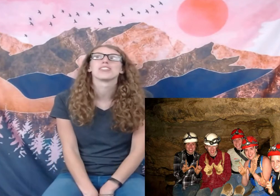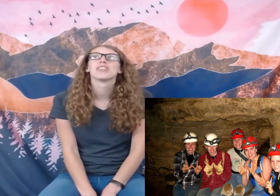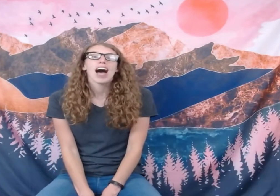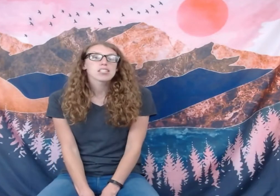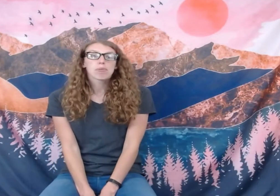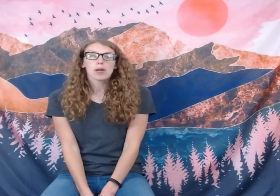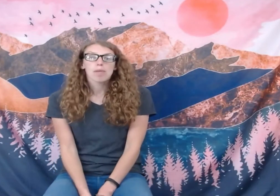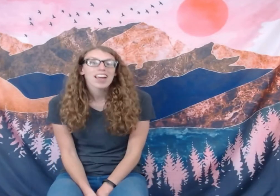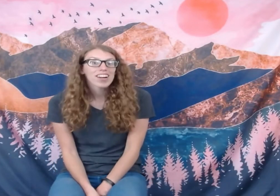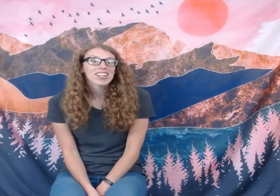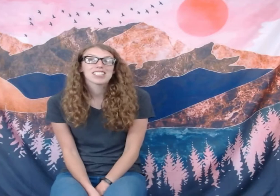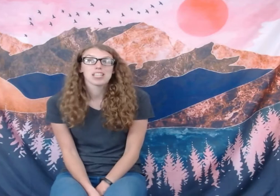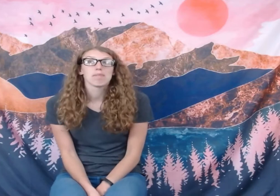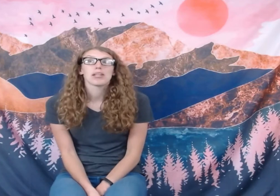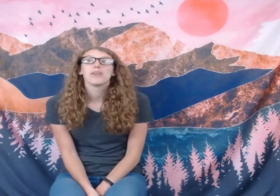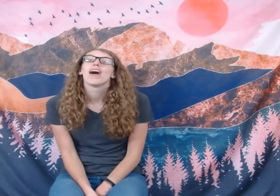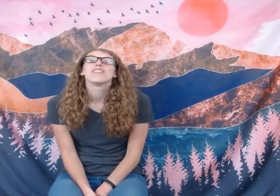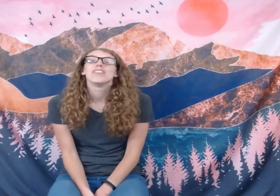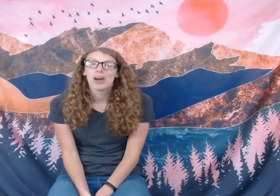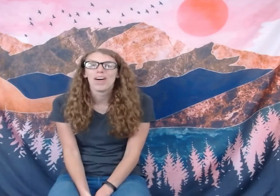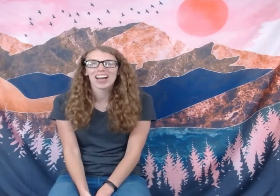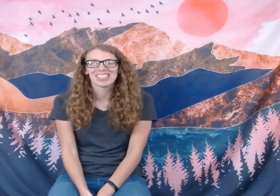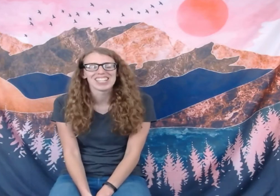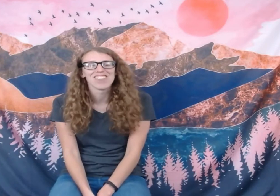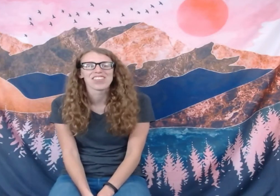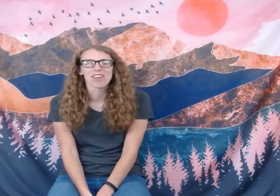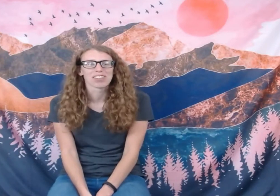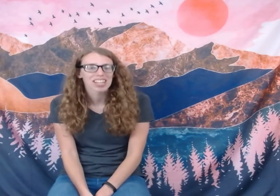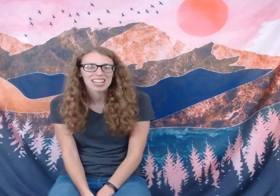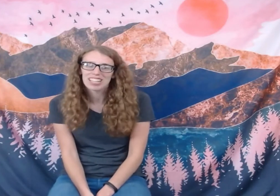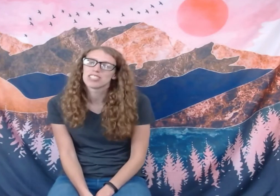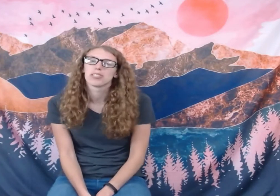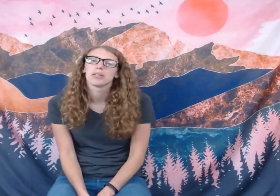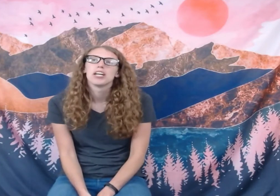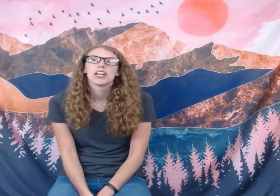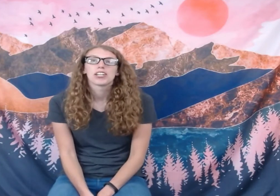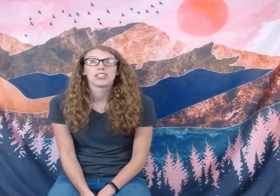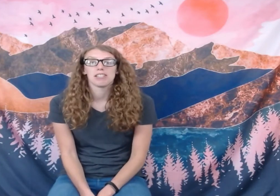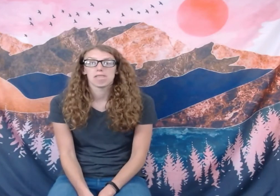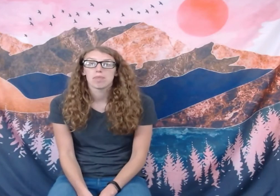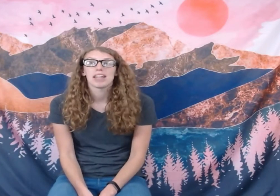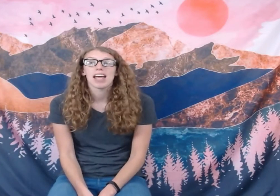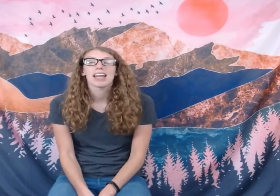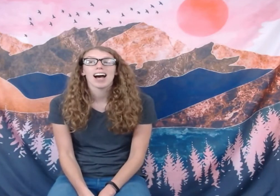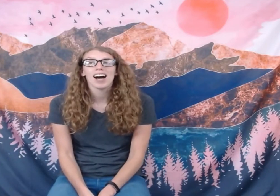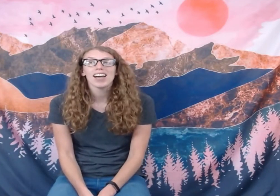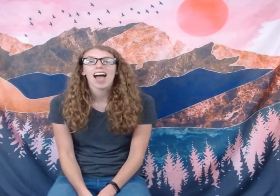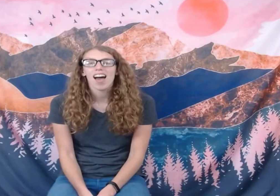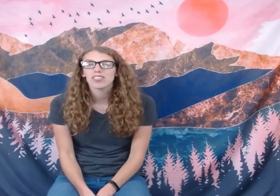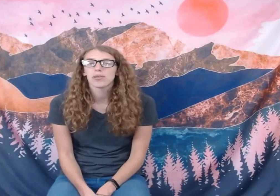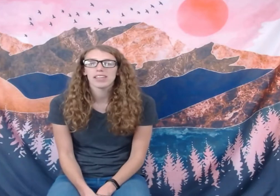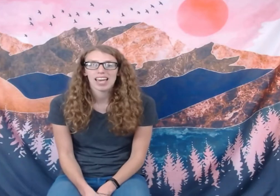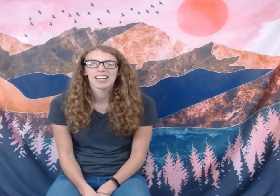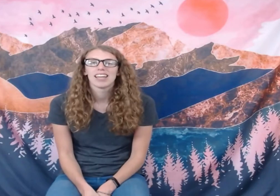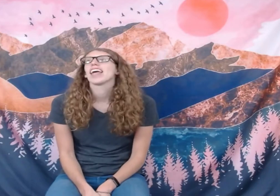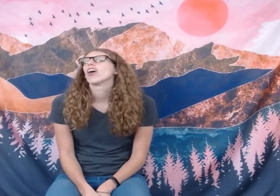was as prepared as somebody who had no idea what they were getting into could have been. And I actually had a